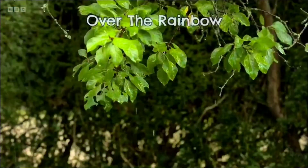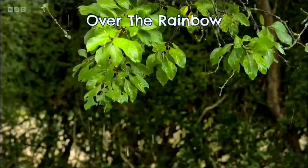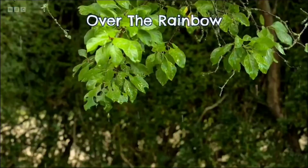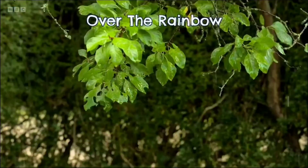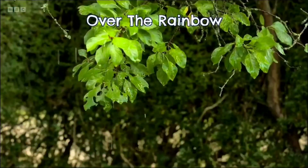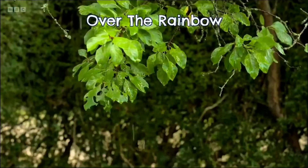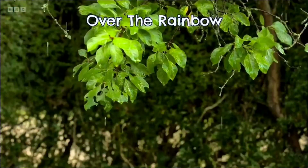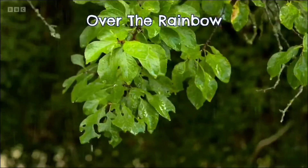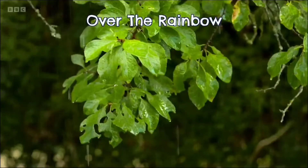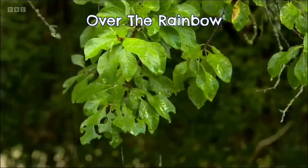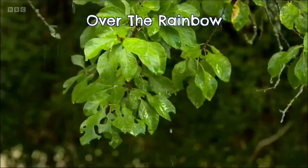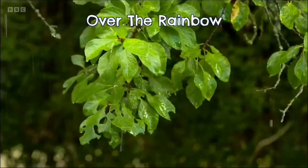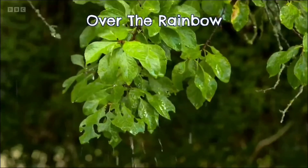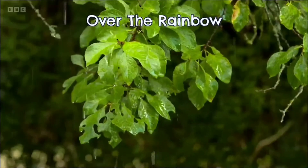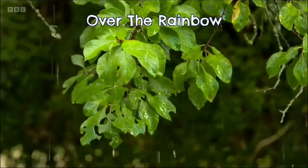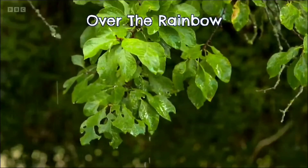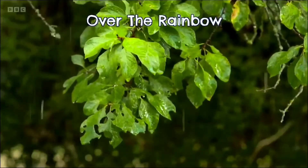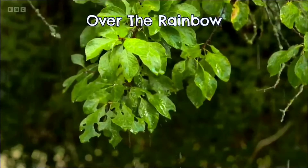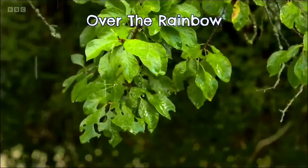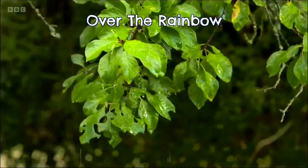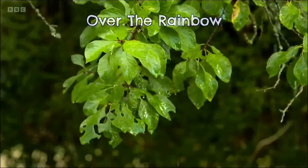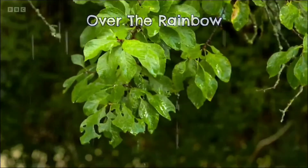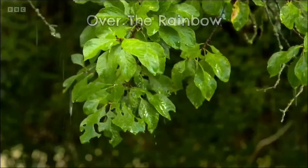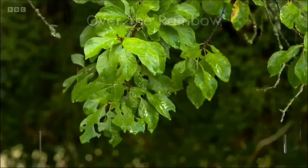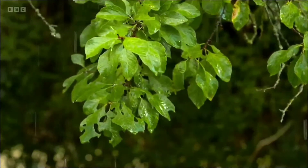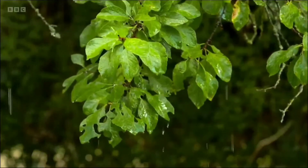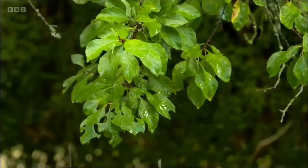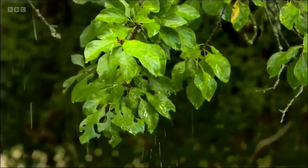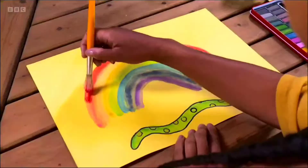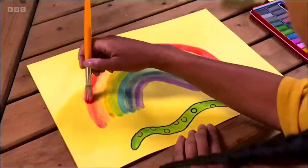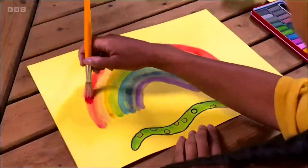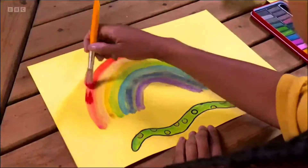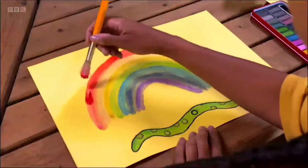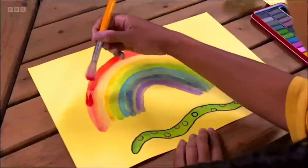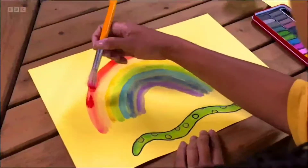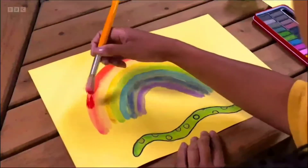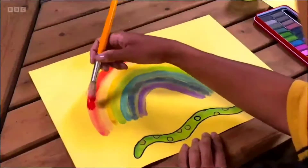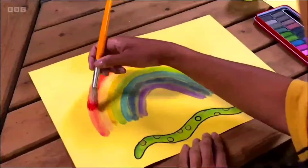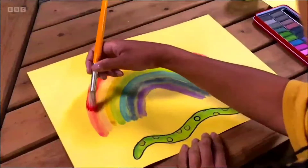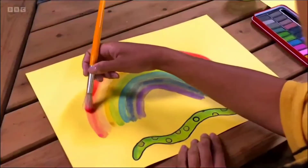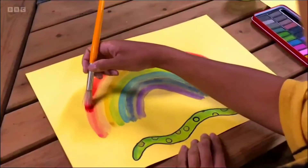Over the rainbow! Over the